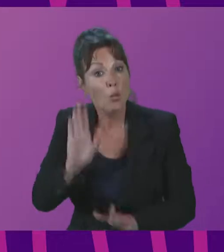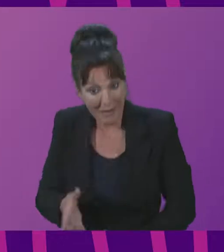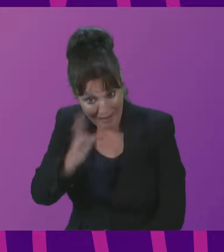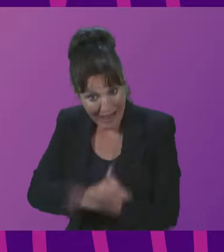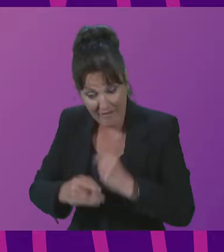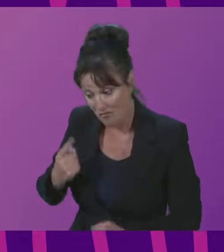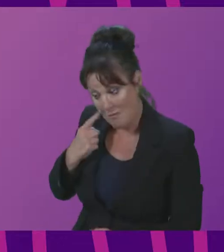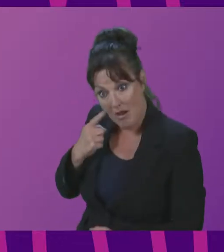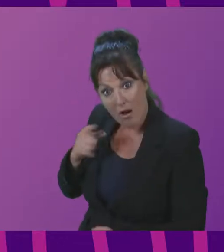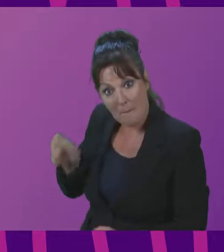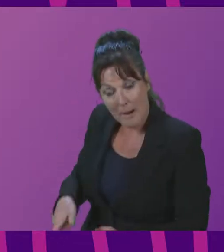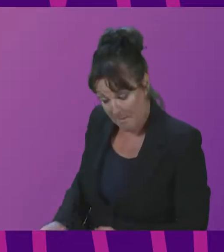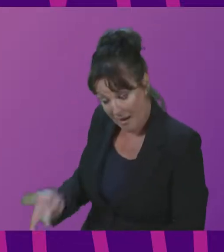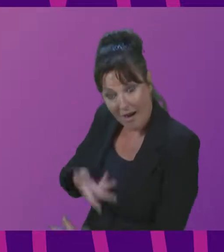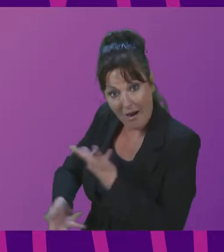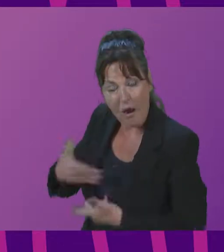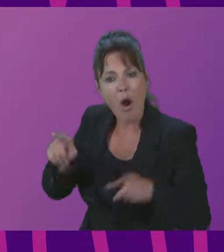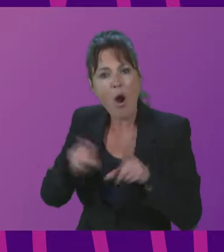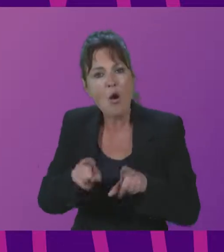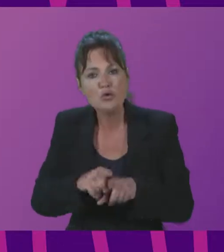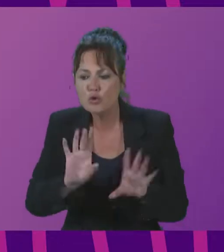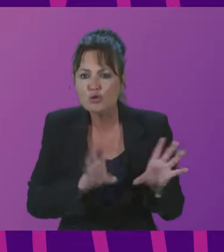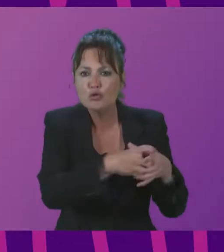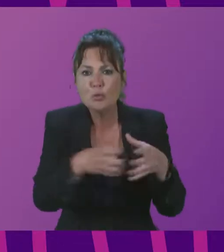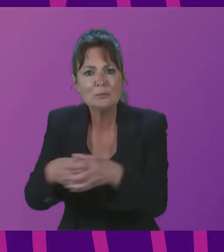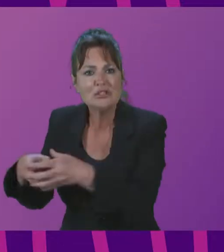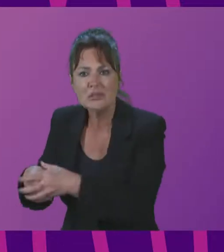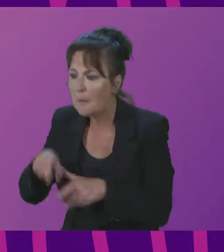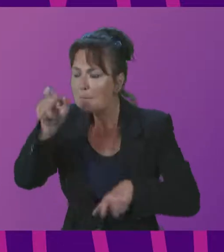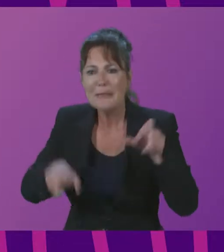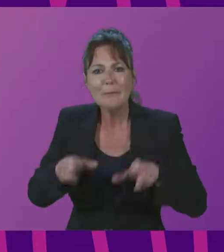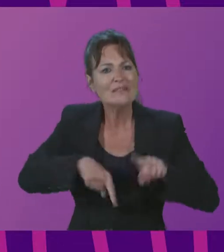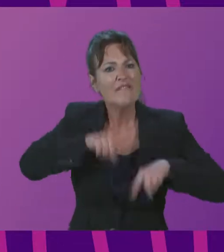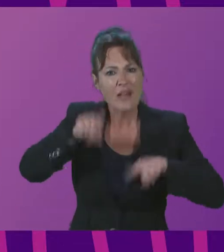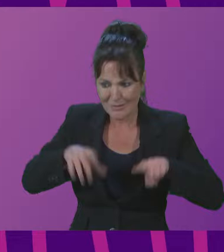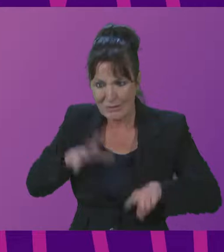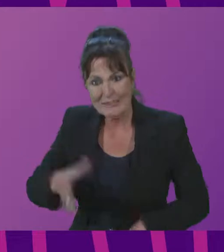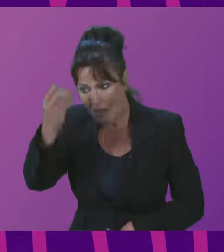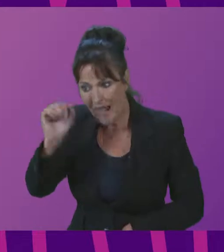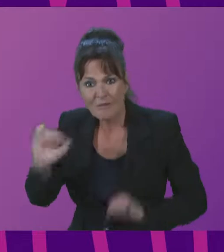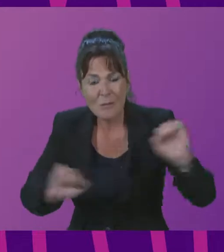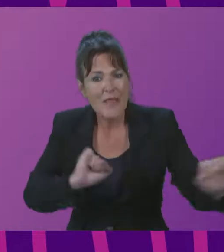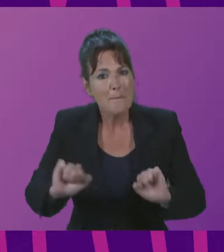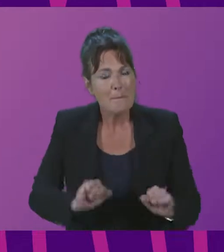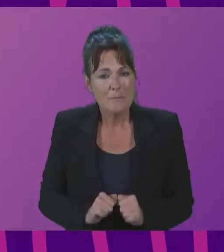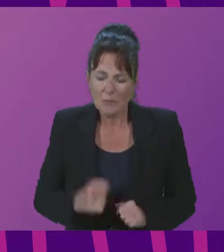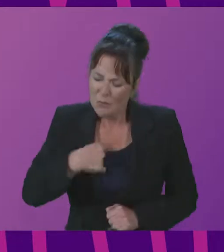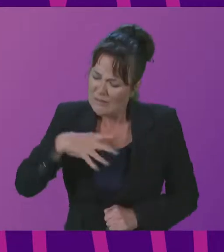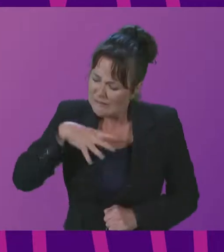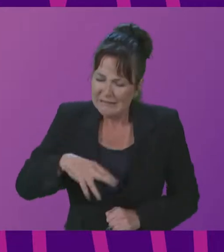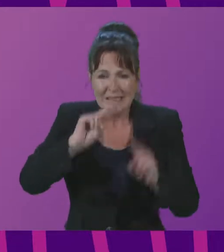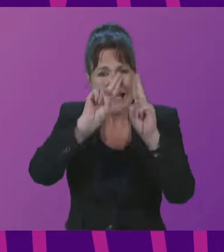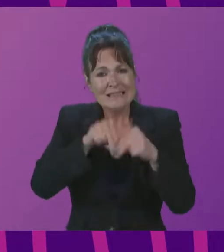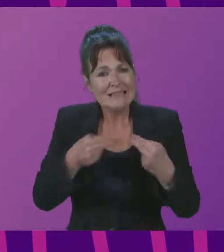equal compromises from? So there's an opportunity for further thinking around the tension between international collaboration and